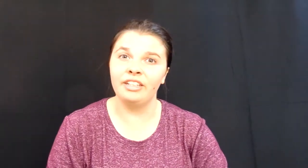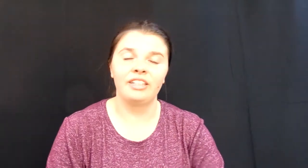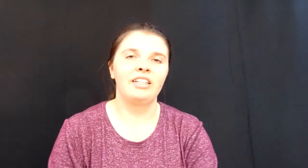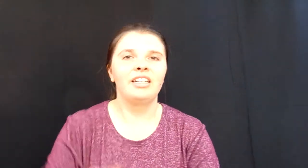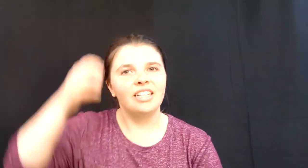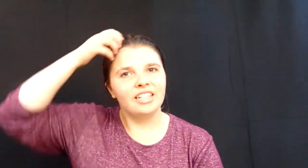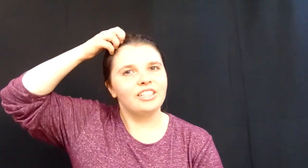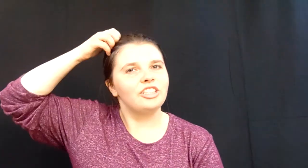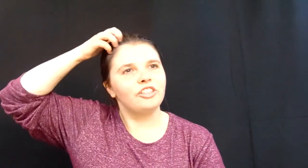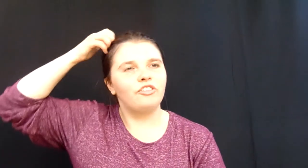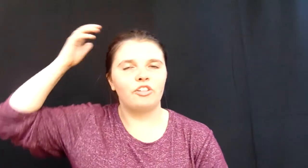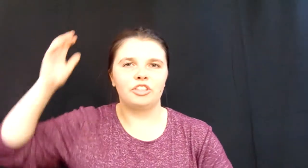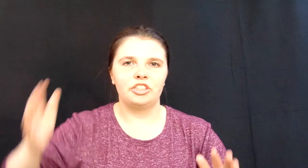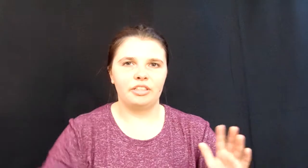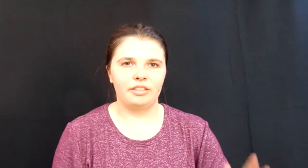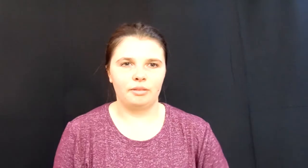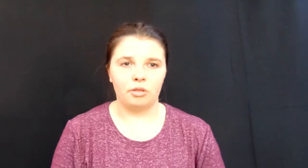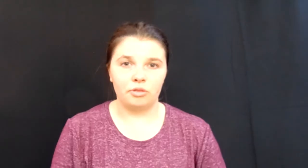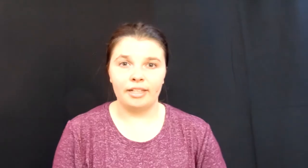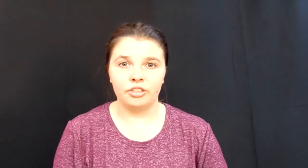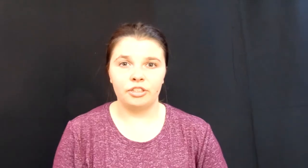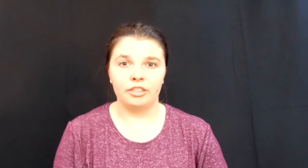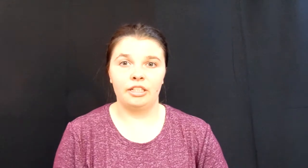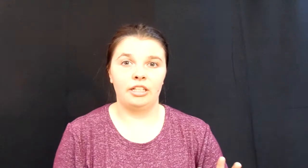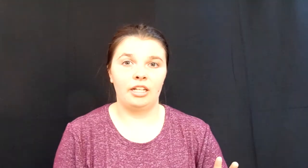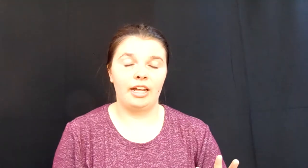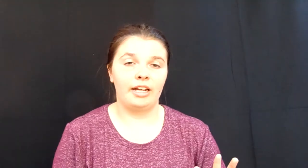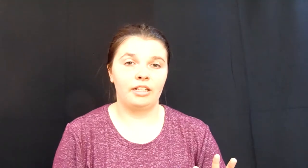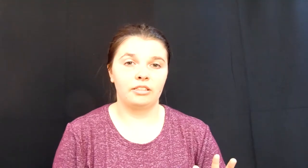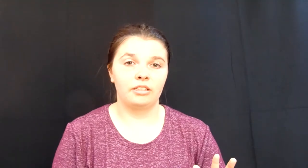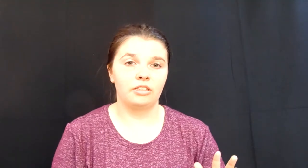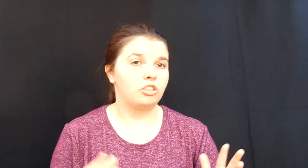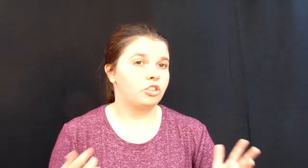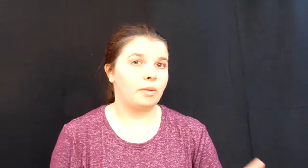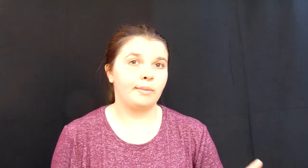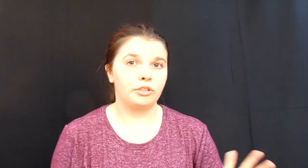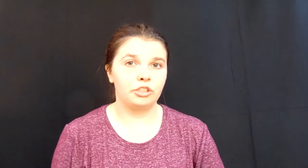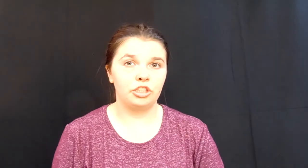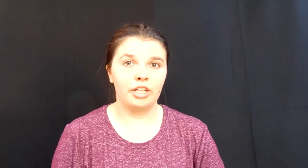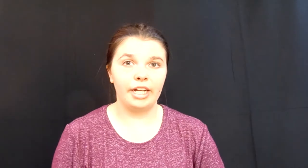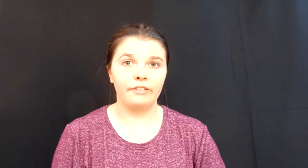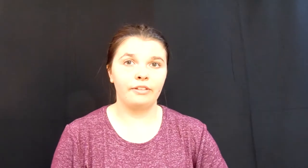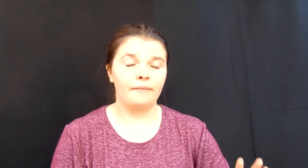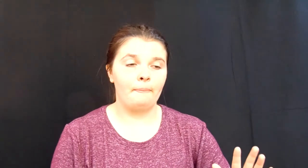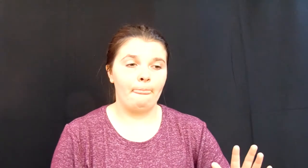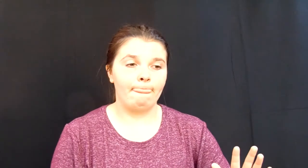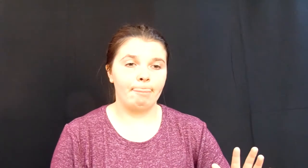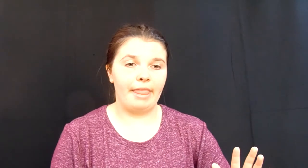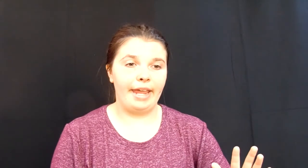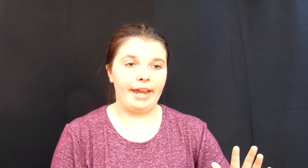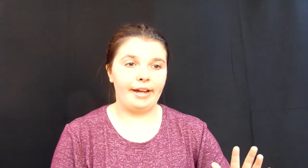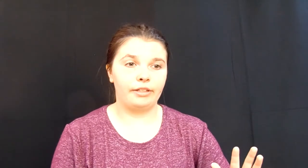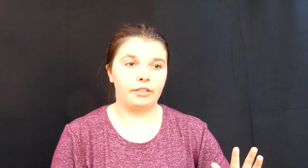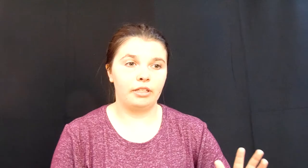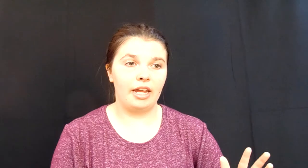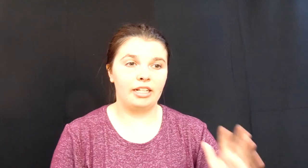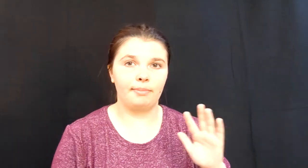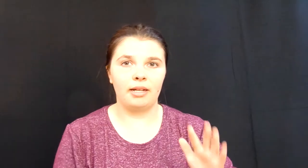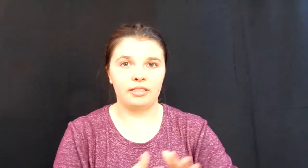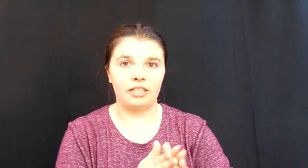for a razor and to be able to shave and and it depends